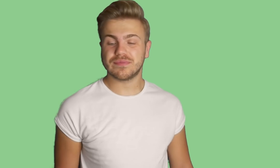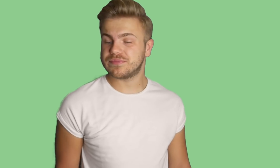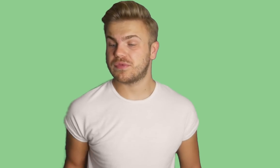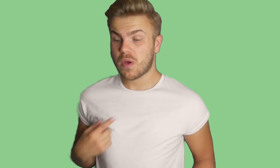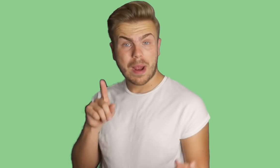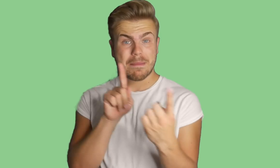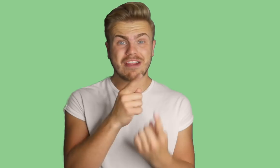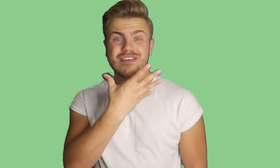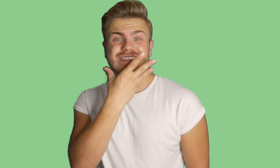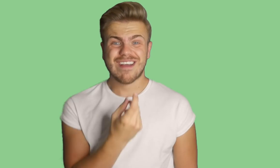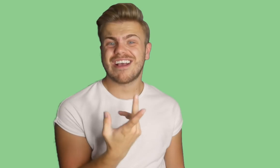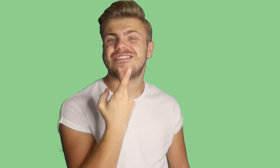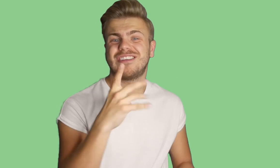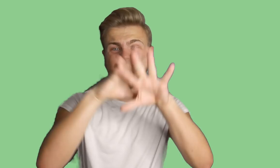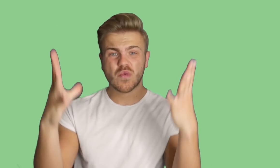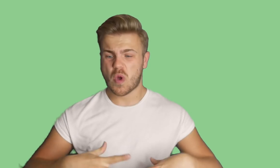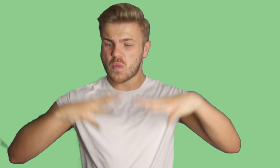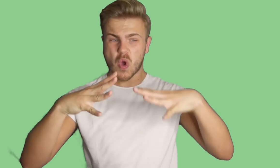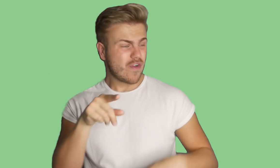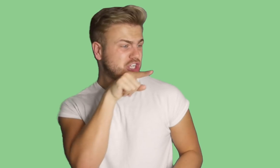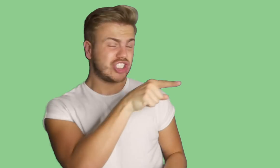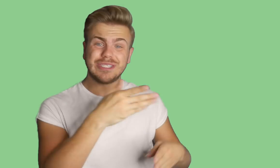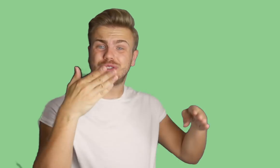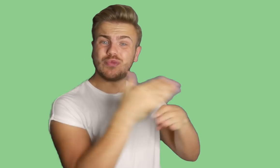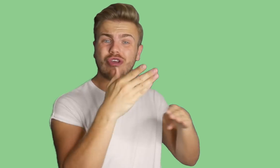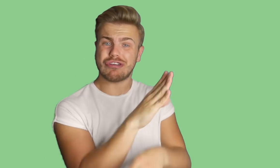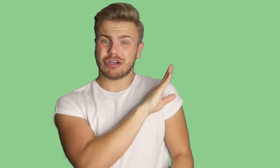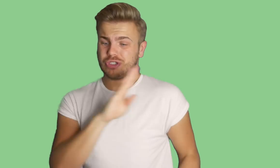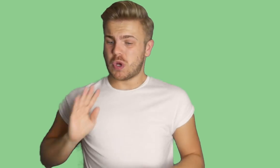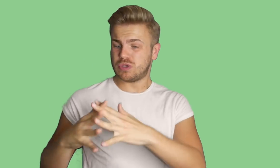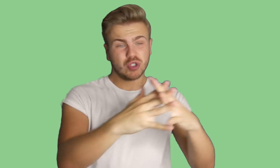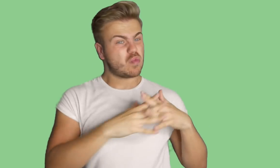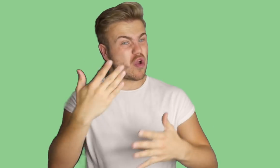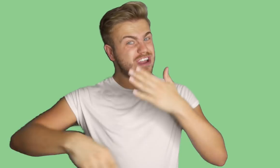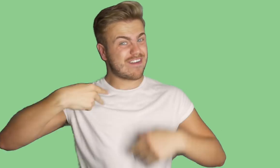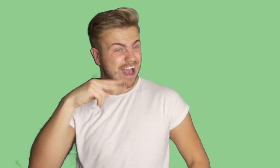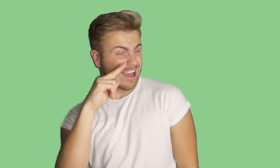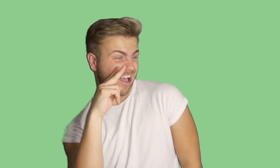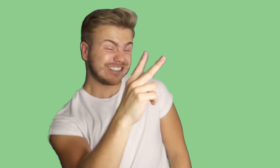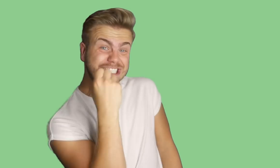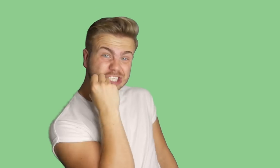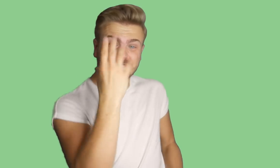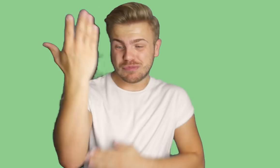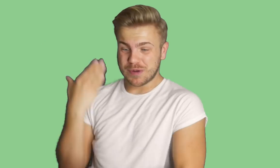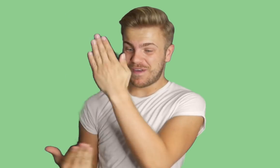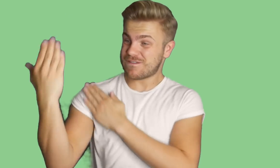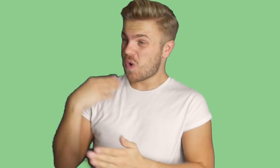Well I met her at guys in the Second World War And she was working on a soldier's war Never had I seen such beauty before